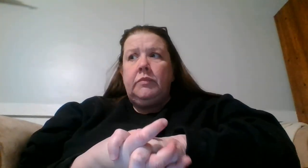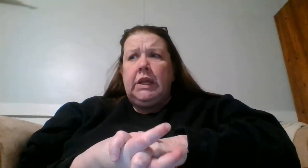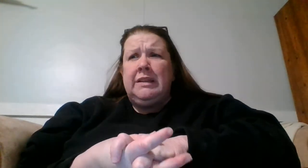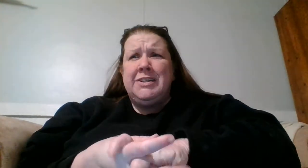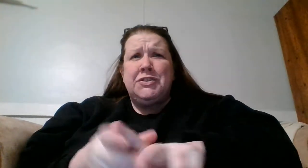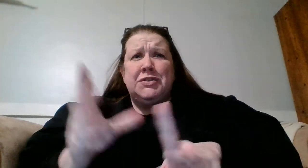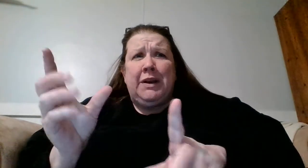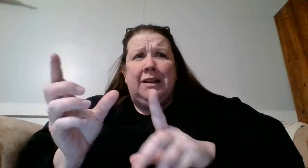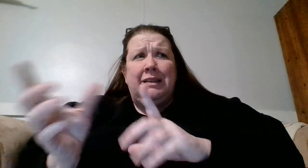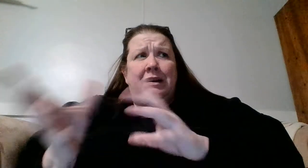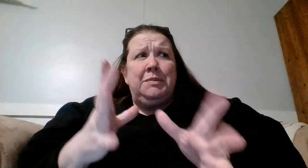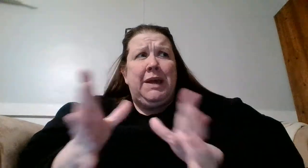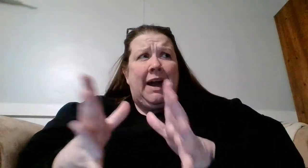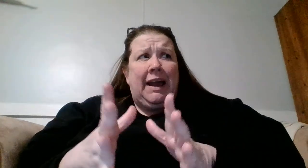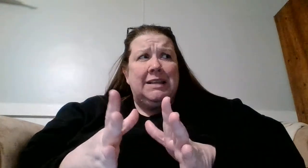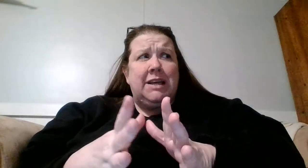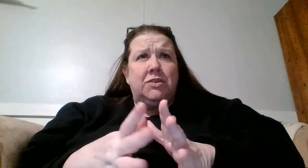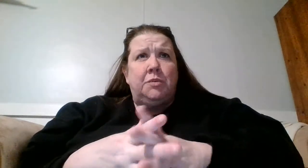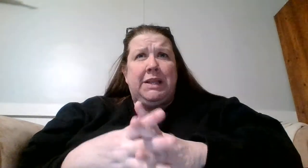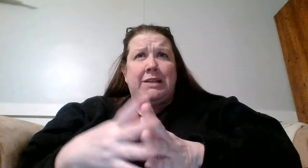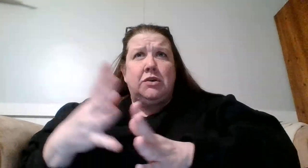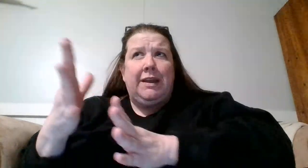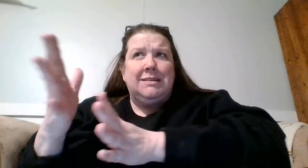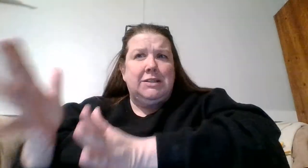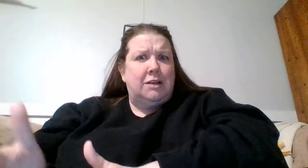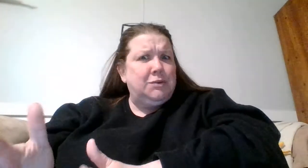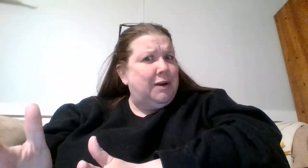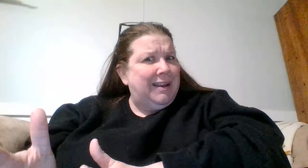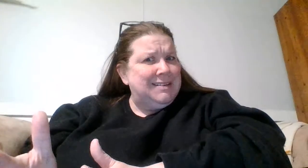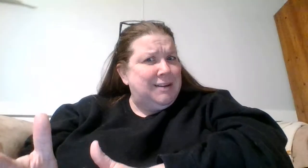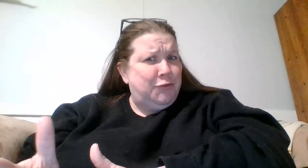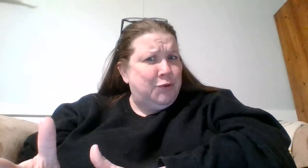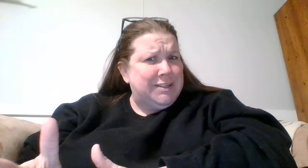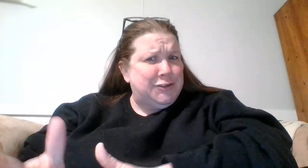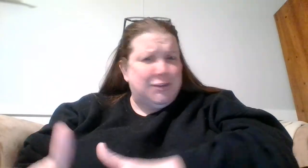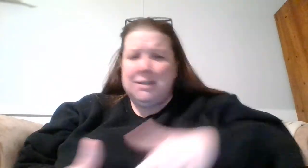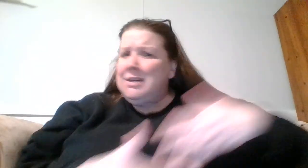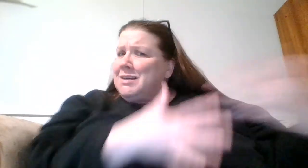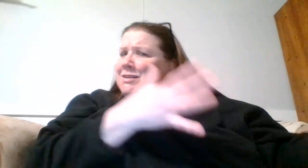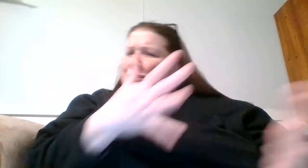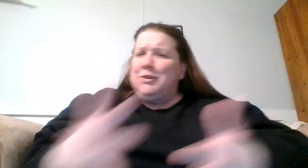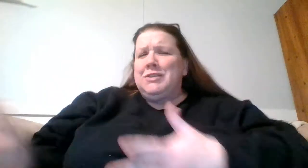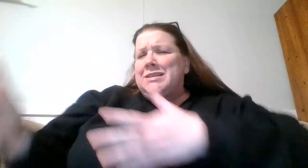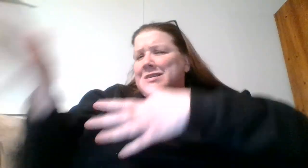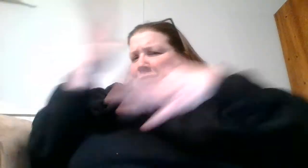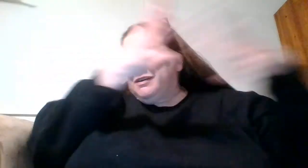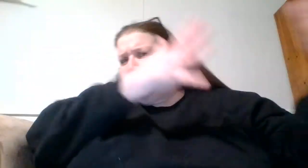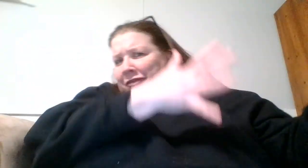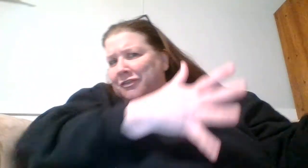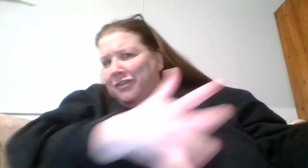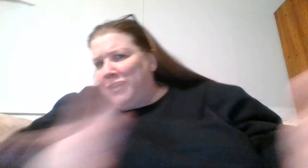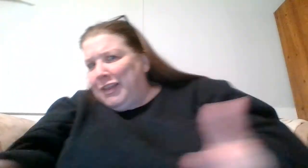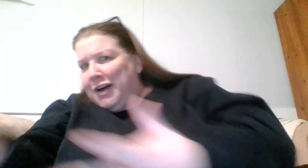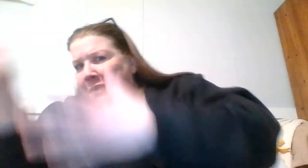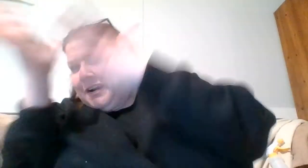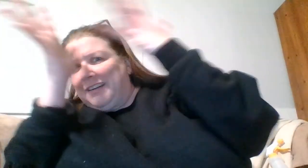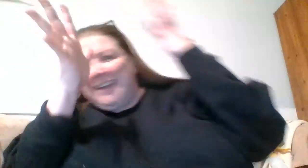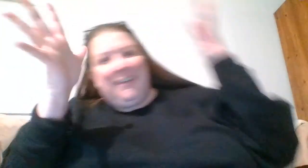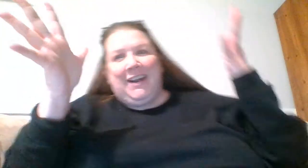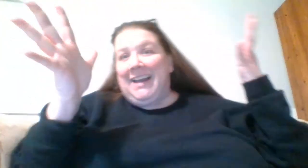The teacher is running a little behind schedule, but that's okay because he's also our ASL 4 teacher. So we'll just sort of flow it all together, I guess.